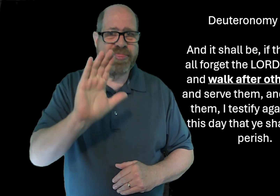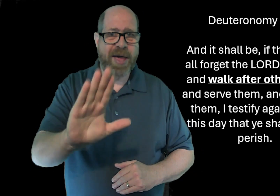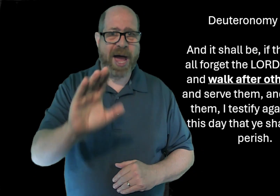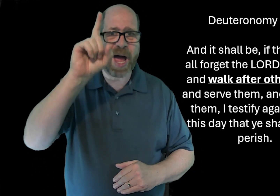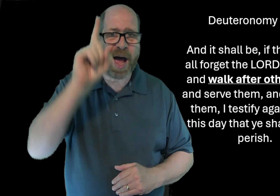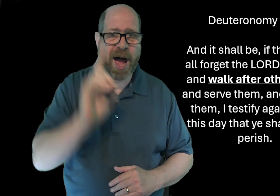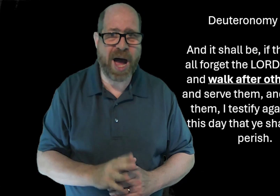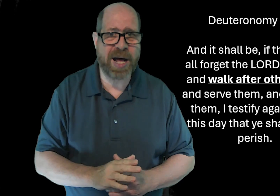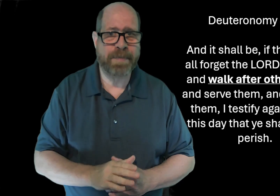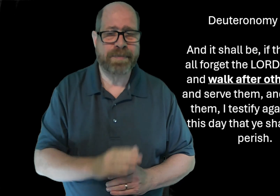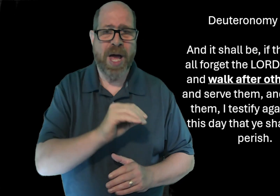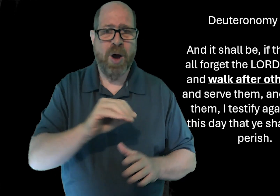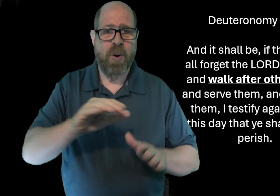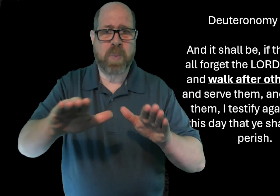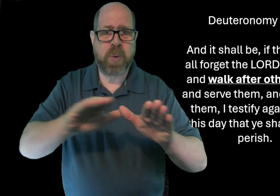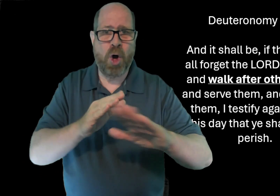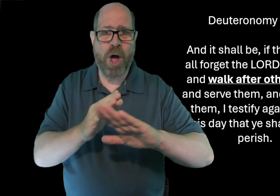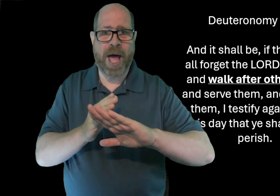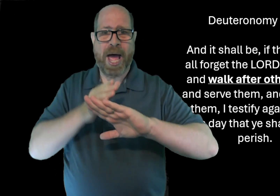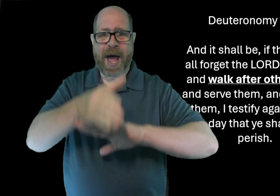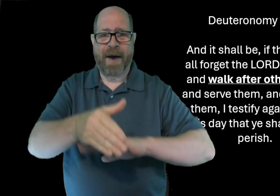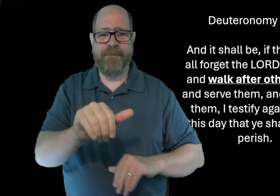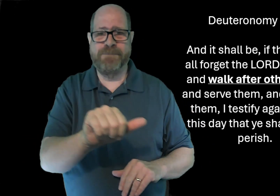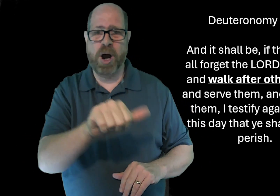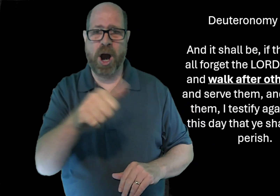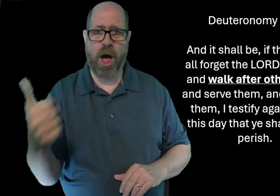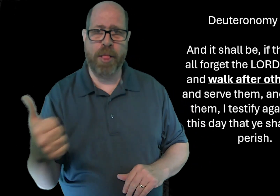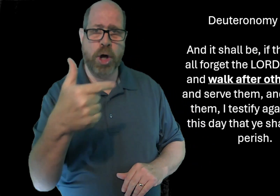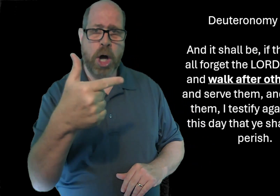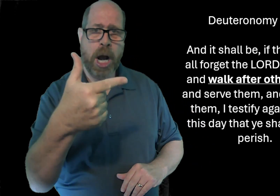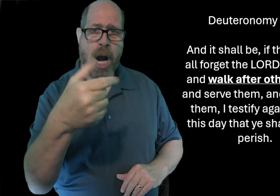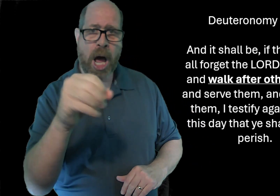all forget the Lord thy God, and walk after other gods,